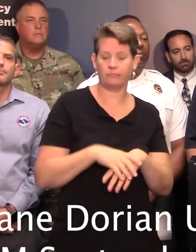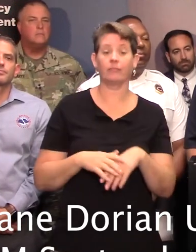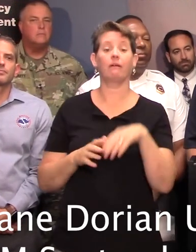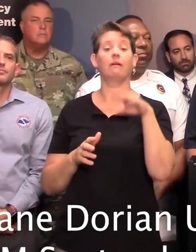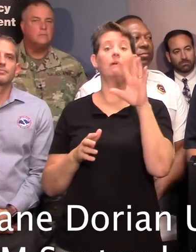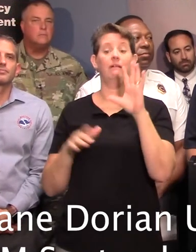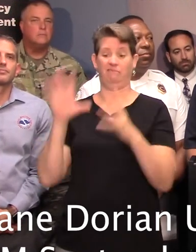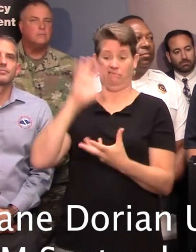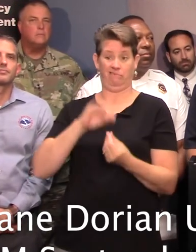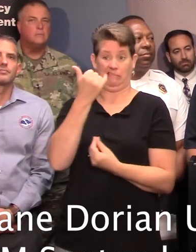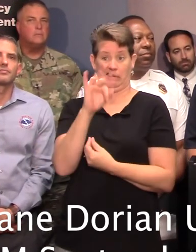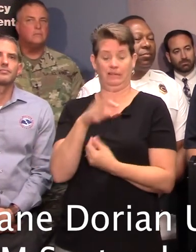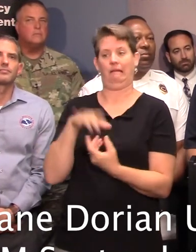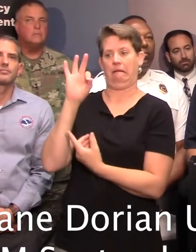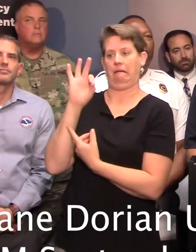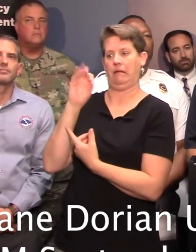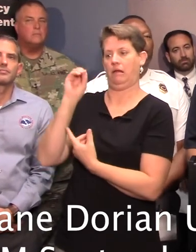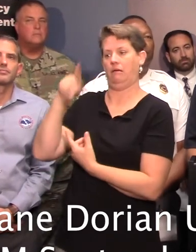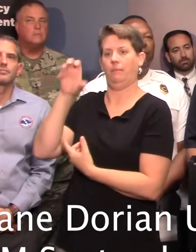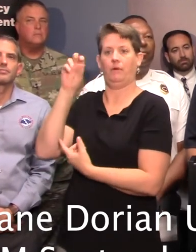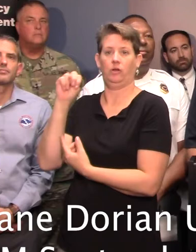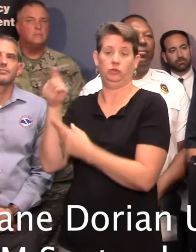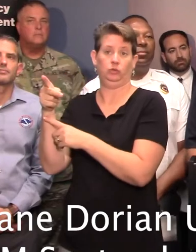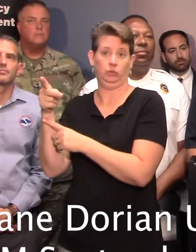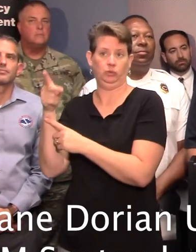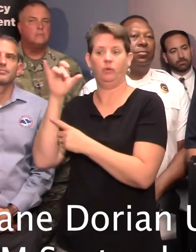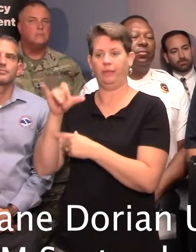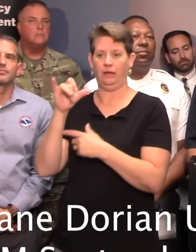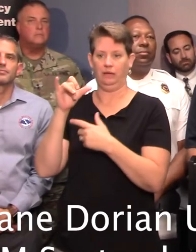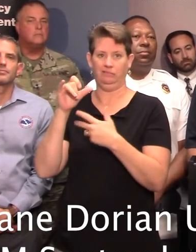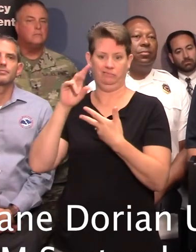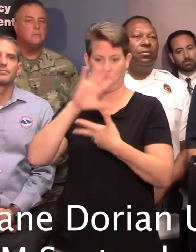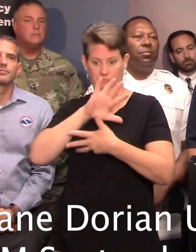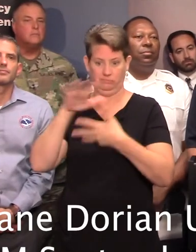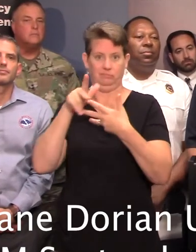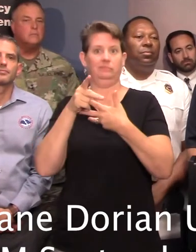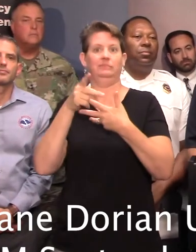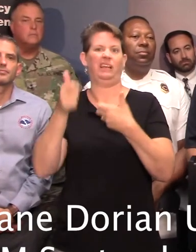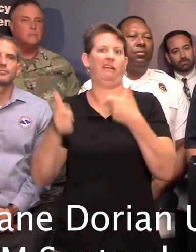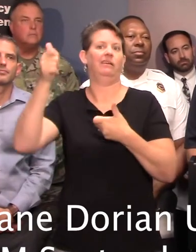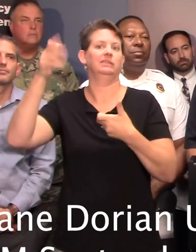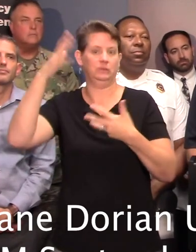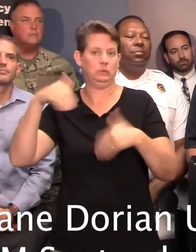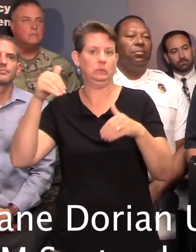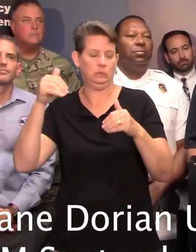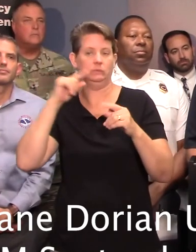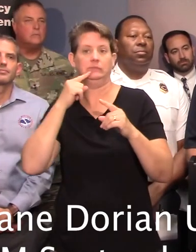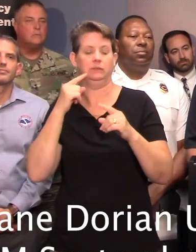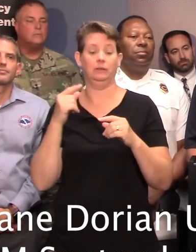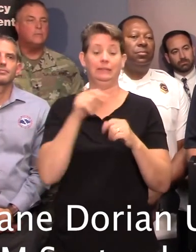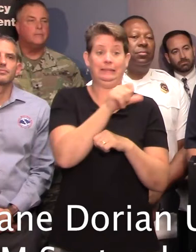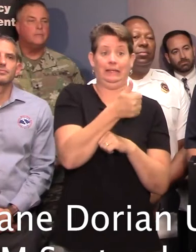have nine of them that are at OpCon 2, operating condition 2, which is the second highest level of readiness, and we've got 10 at